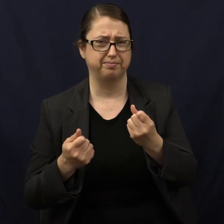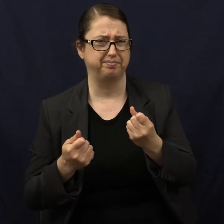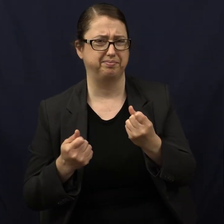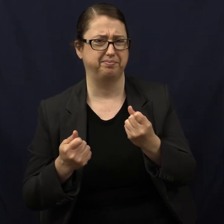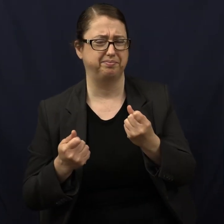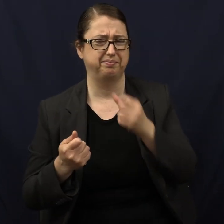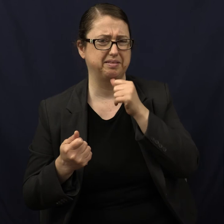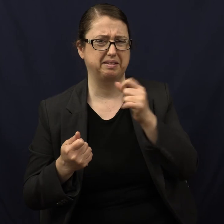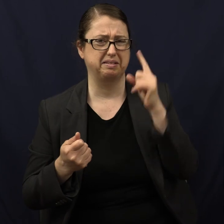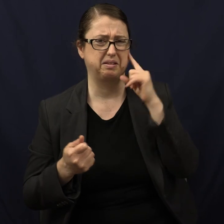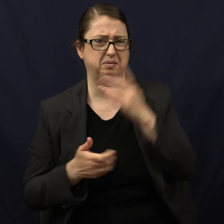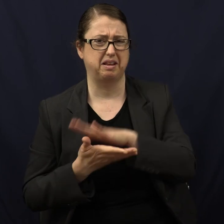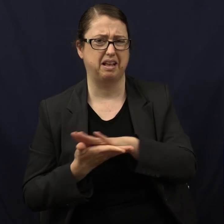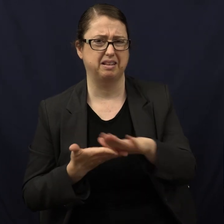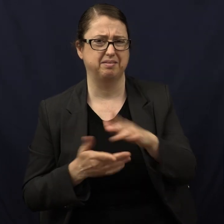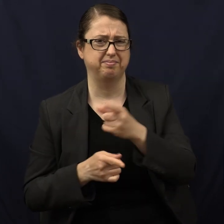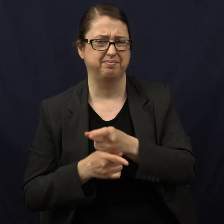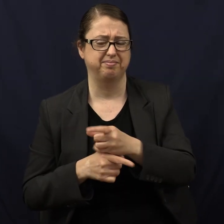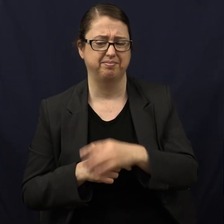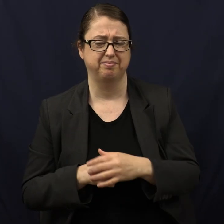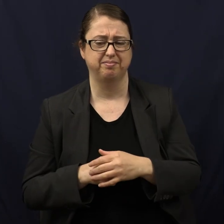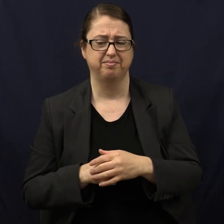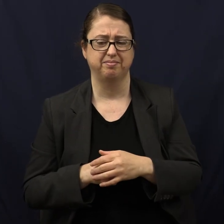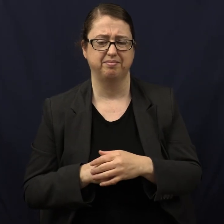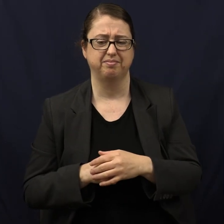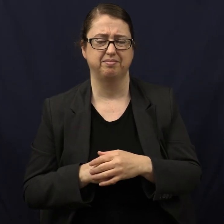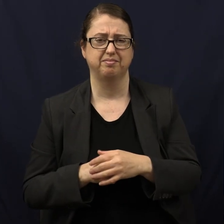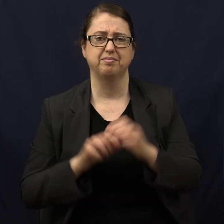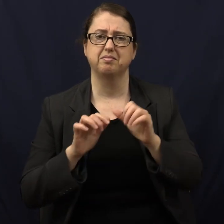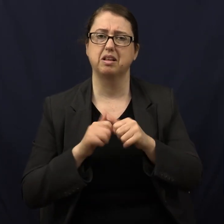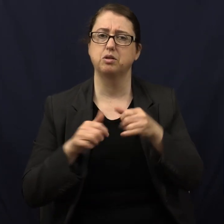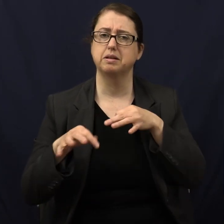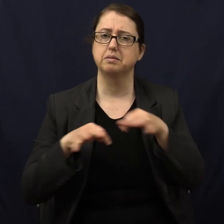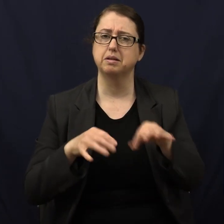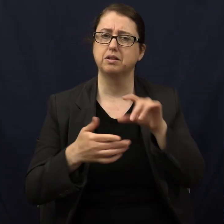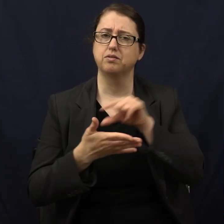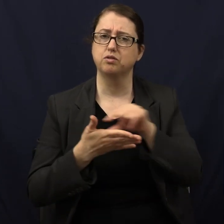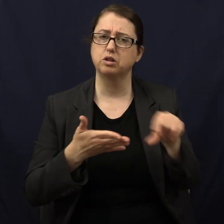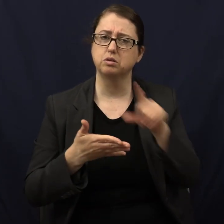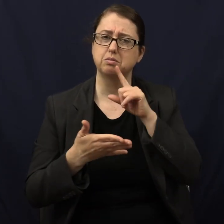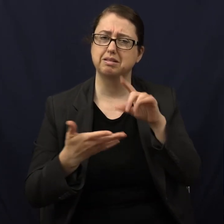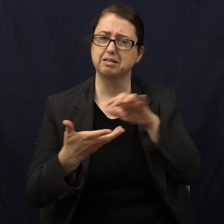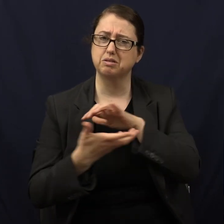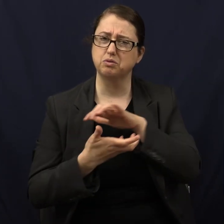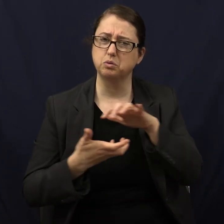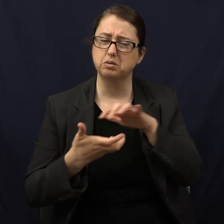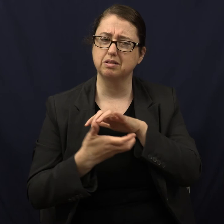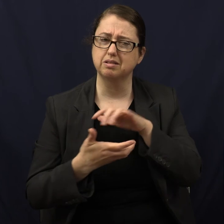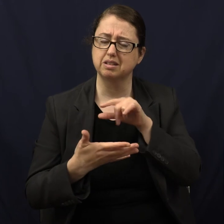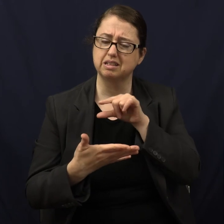Doesn't sound very nice, does it? But how do you explain a verse that's confusing in the Bible?